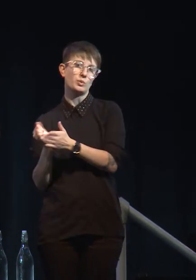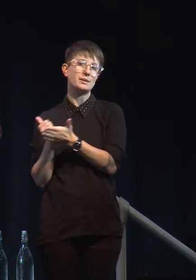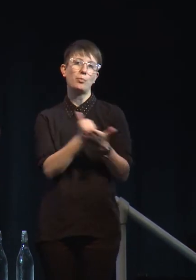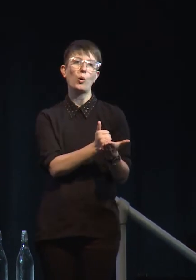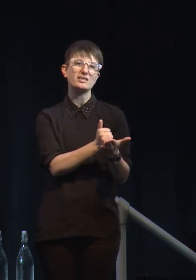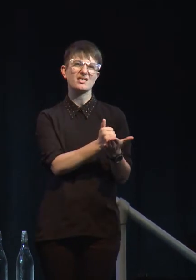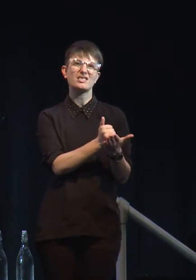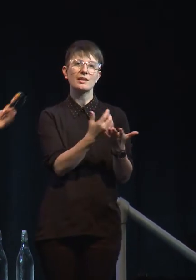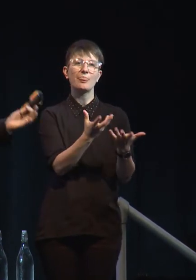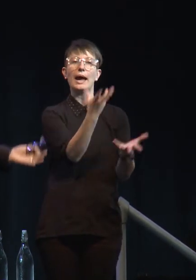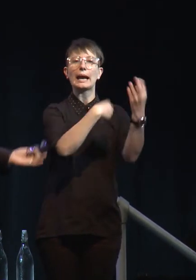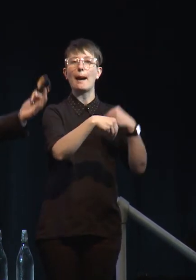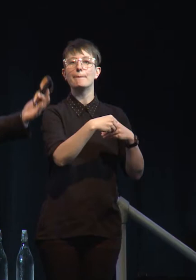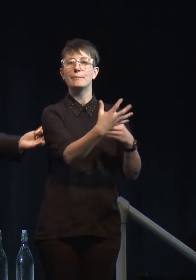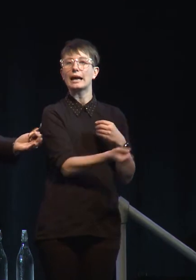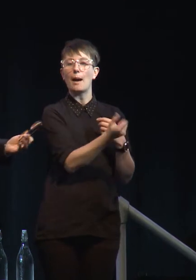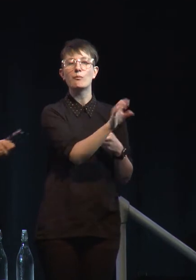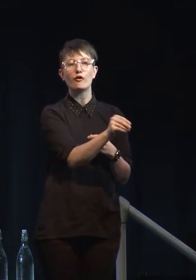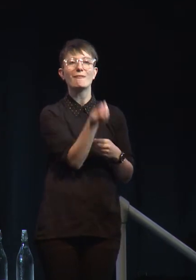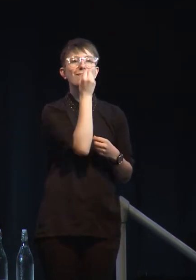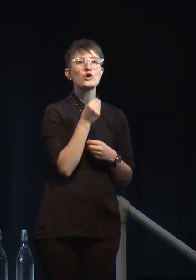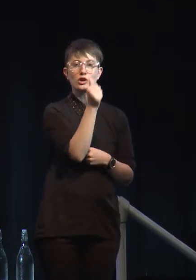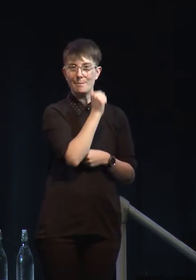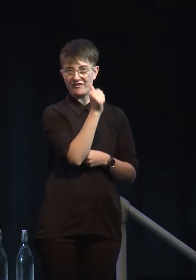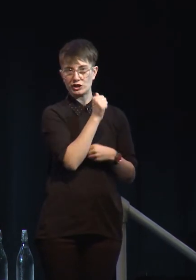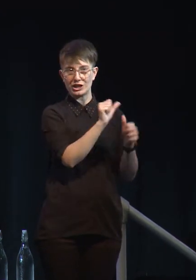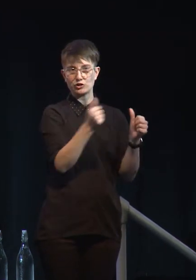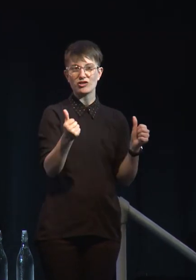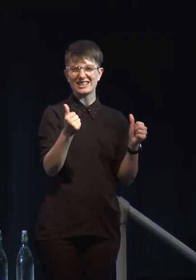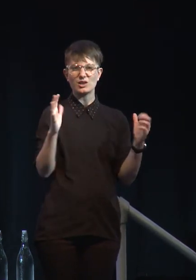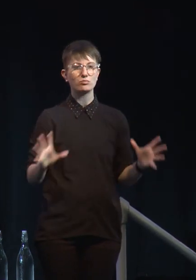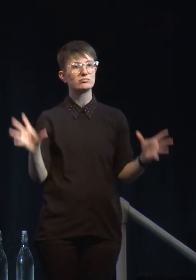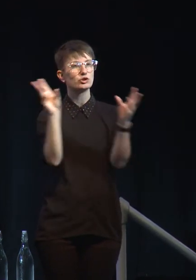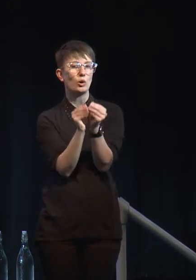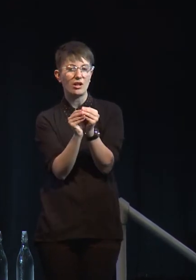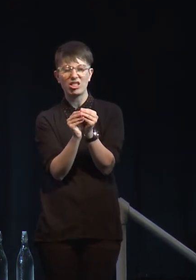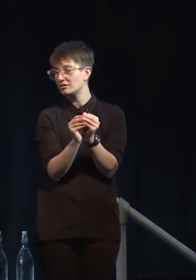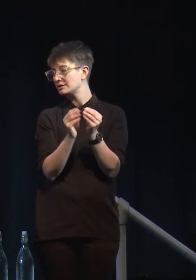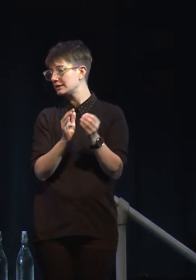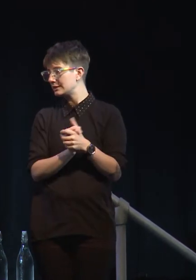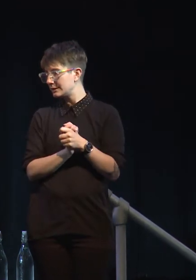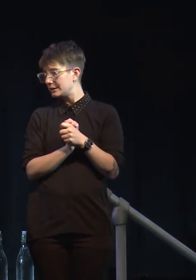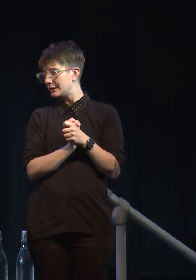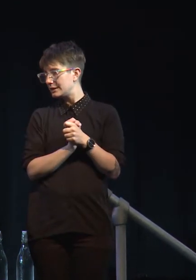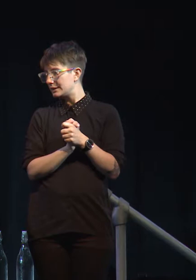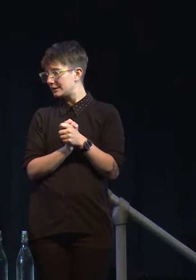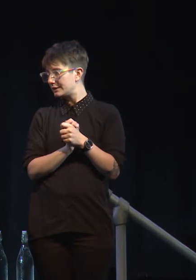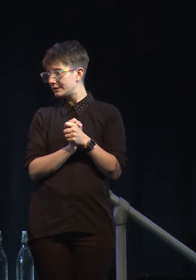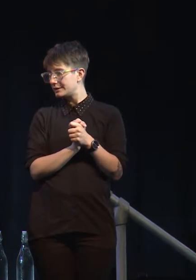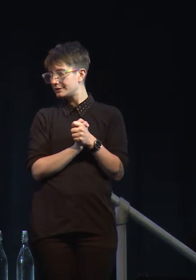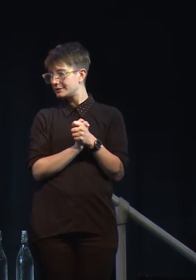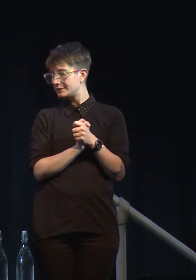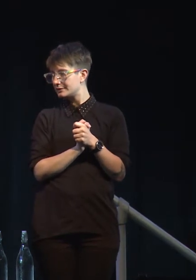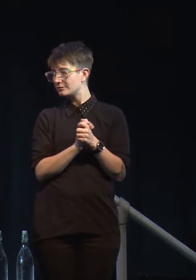call it a total of 9%. So there is a disproportionate there. And so, you know, in purely objective terms, not